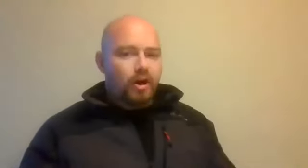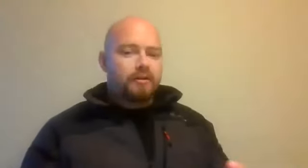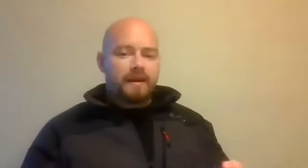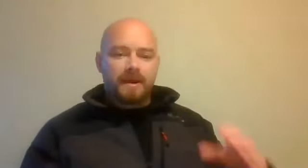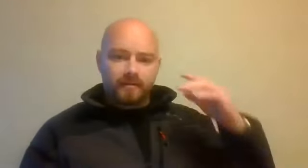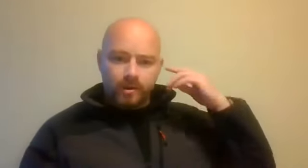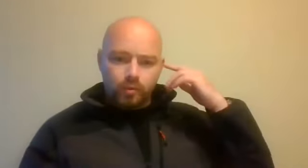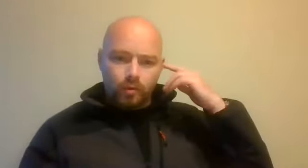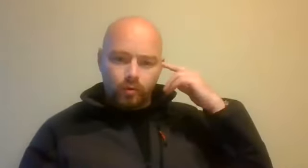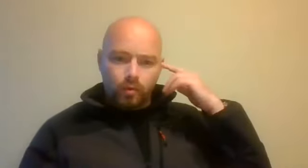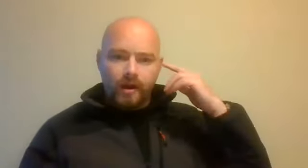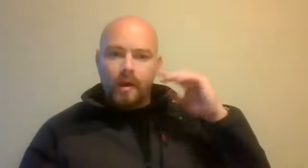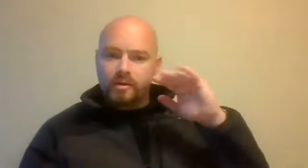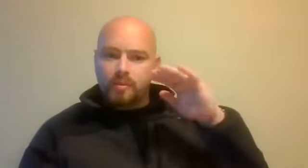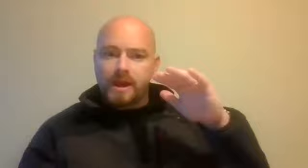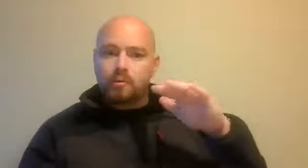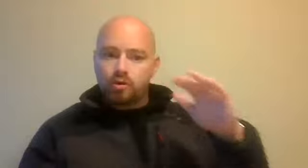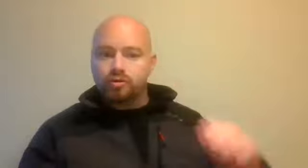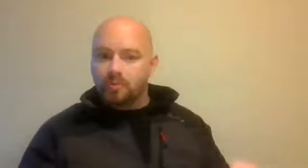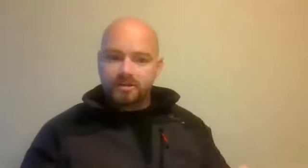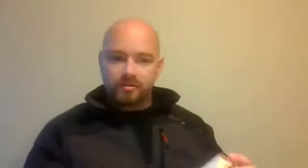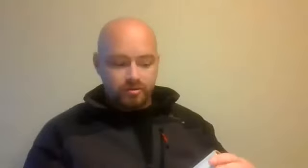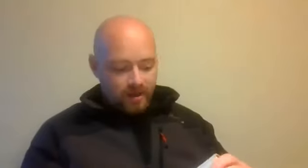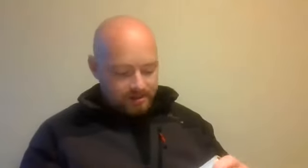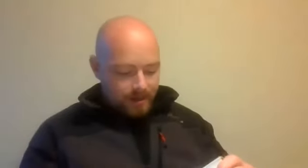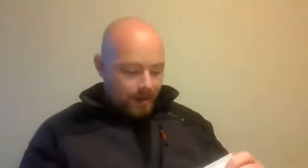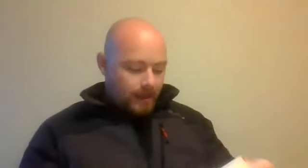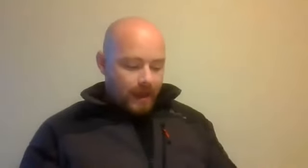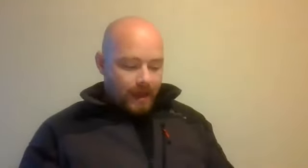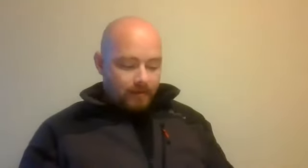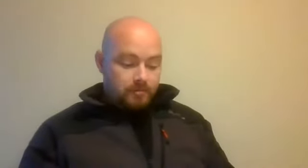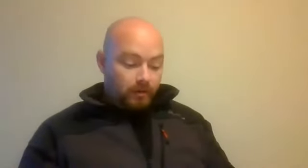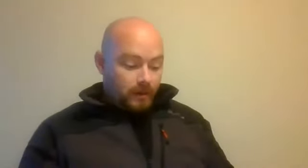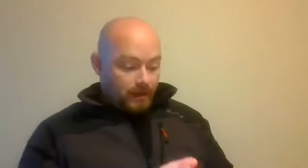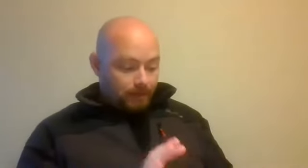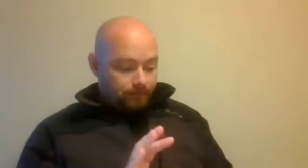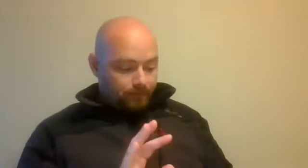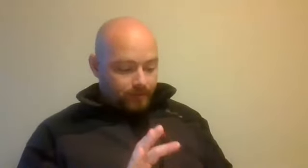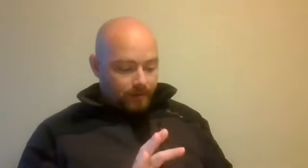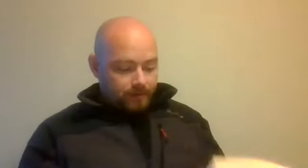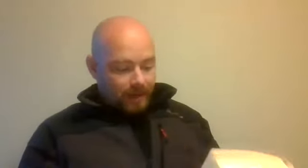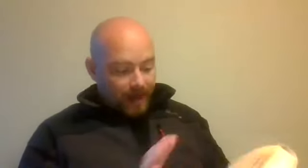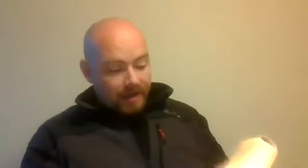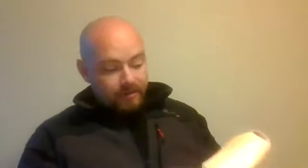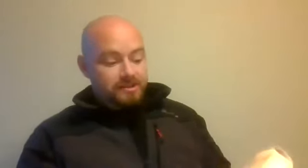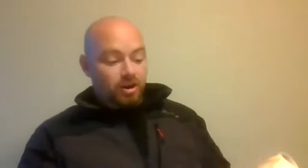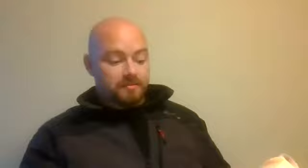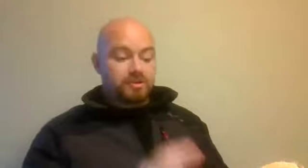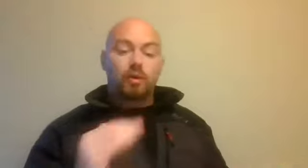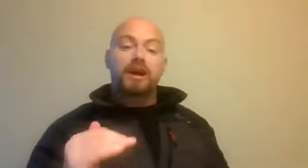highly recommend if you want to work out how your brain works under pressure and under stress. But Dan Gardner in this talks about Stone